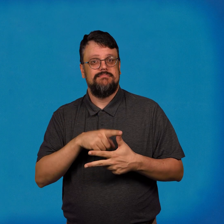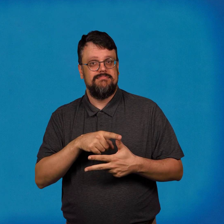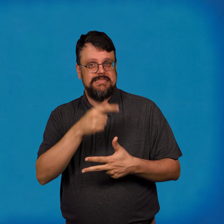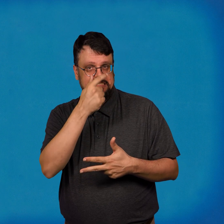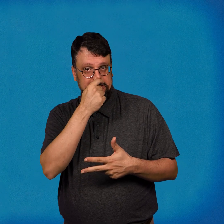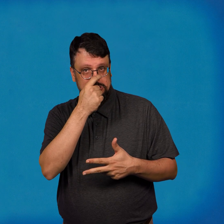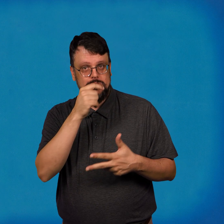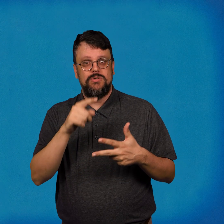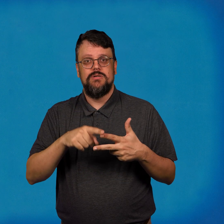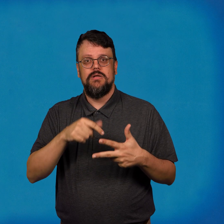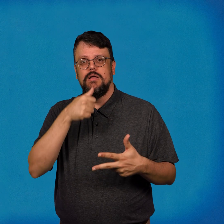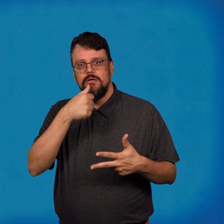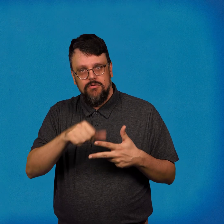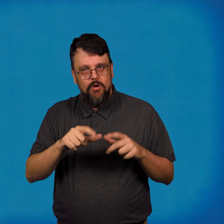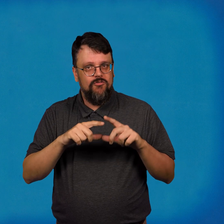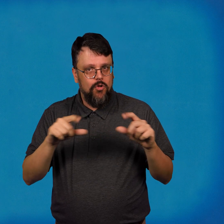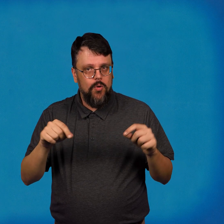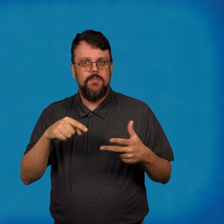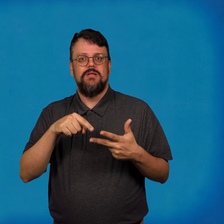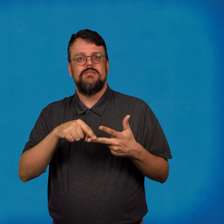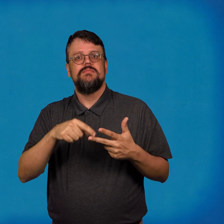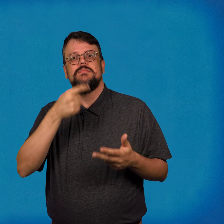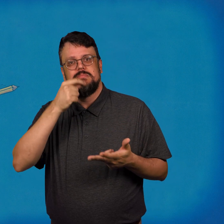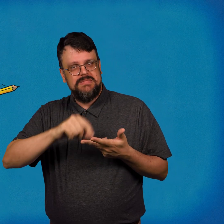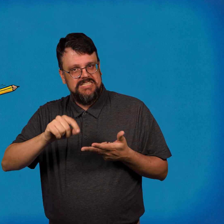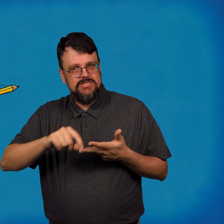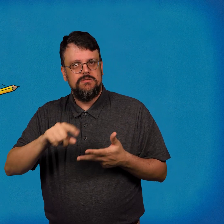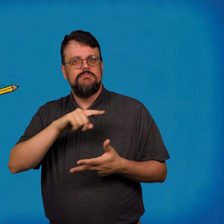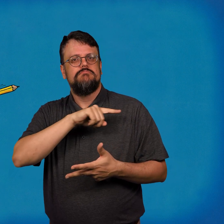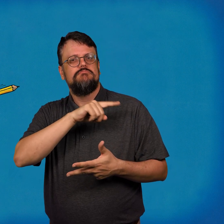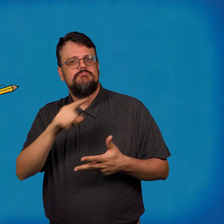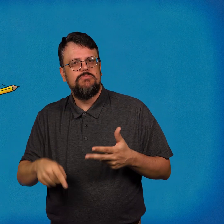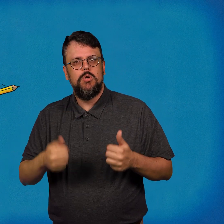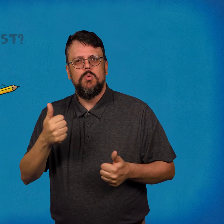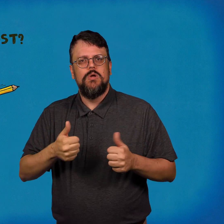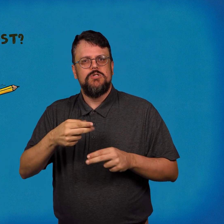Which weighs the most? A tissue, an envelope, or a pencil?